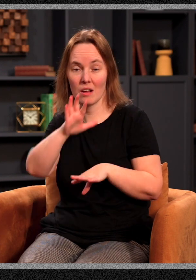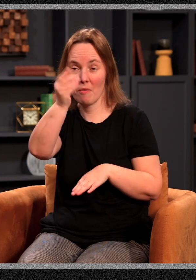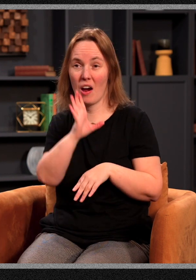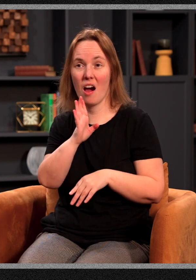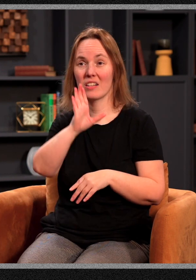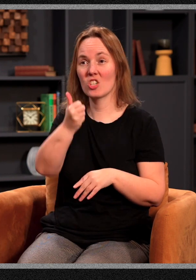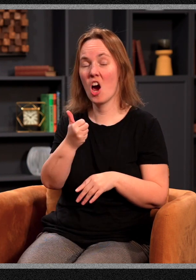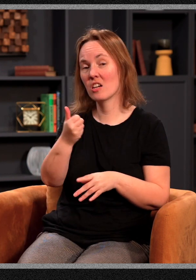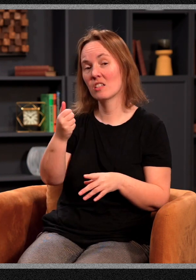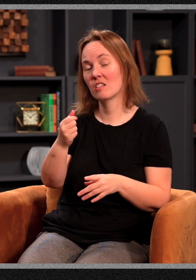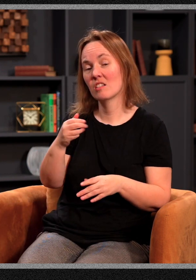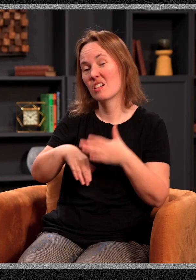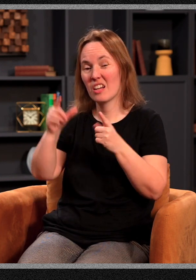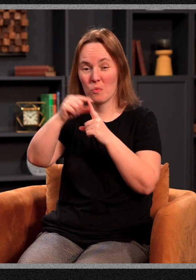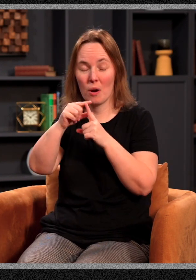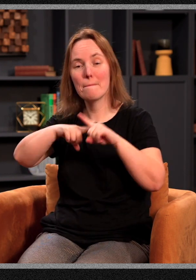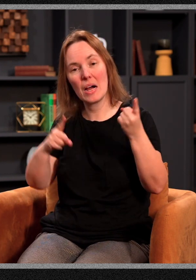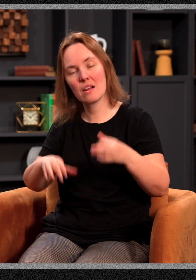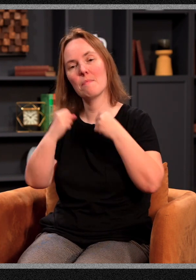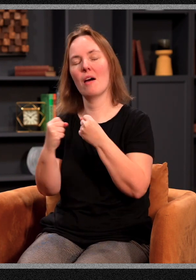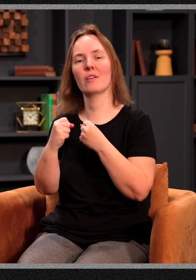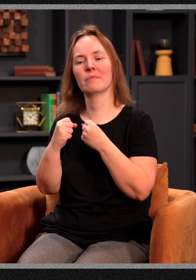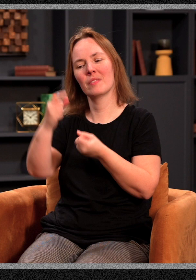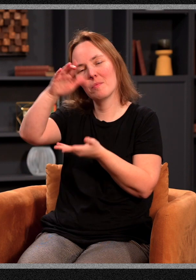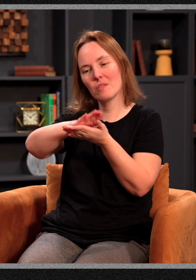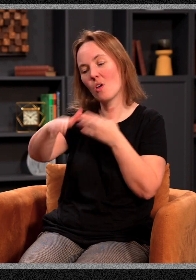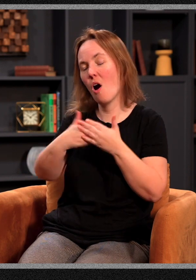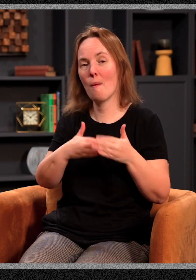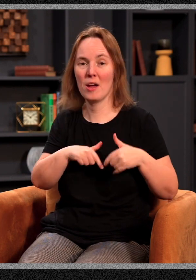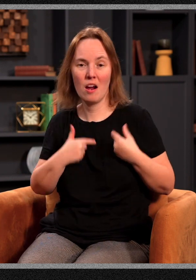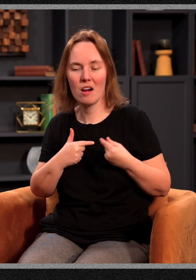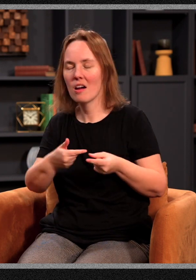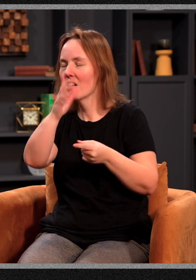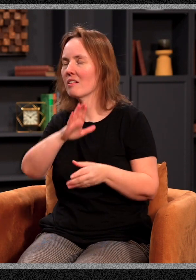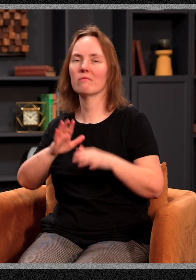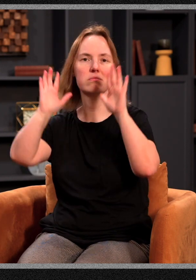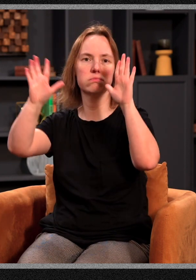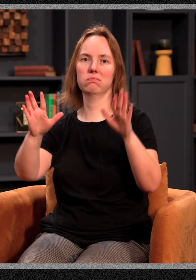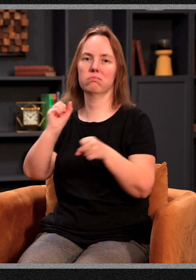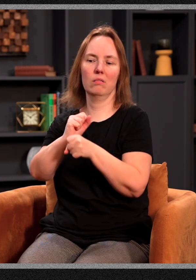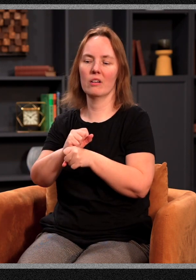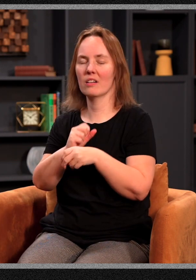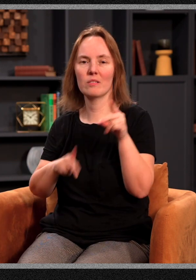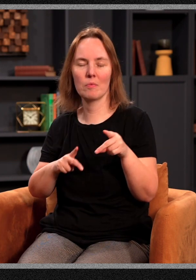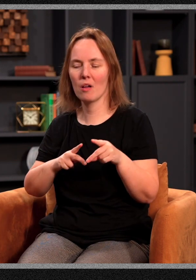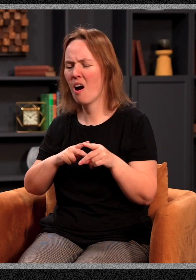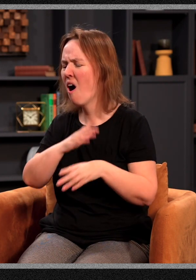kingdom of God is not in word, but in power. I believe all in my heart that God is doing a wonderful work in his people around the